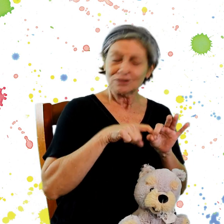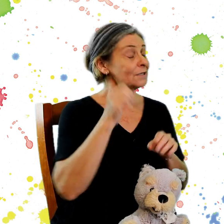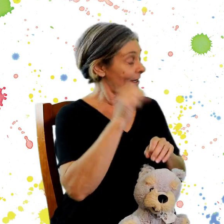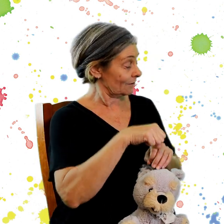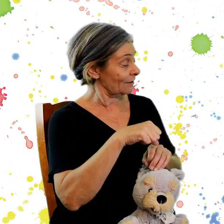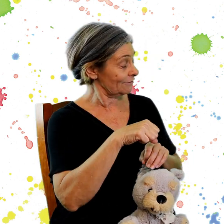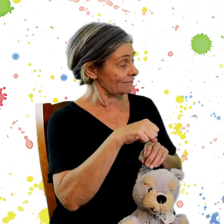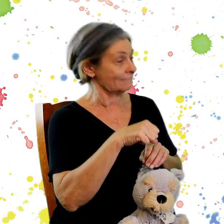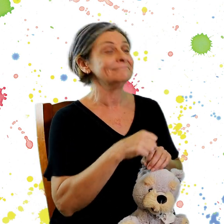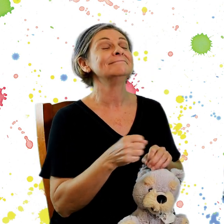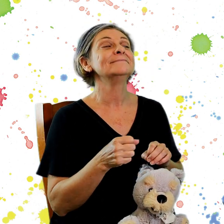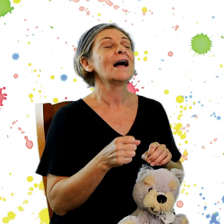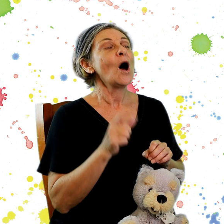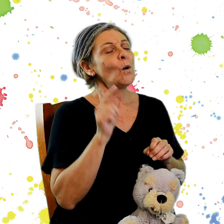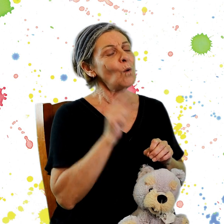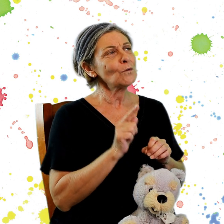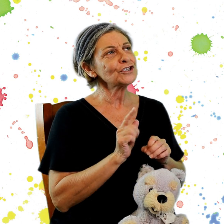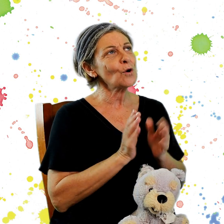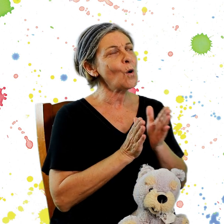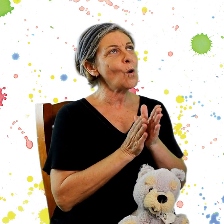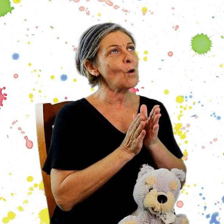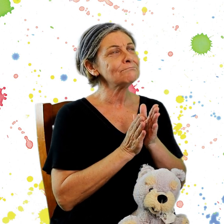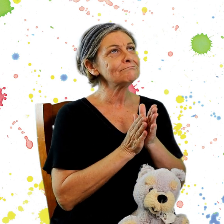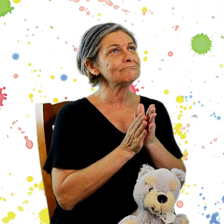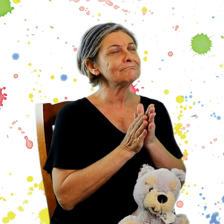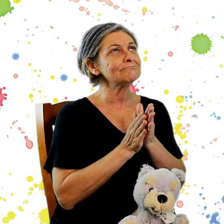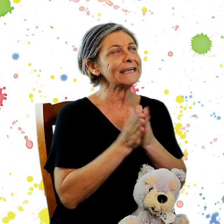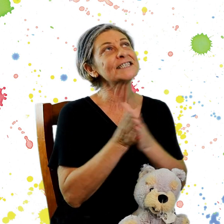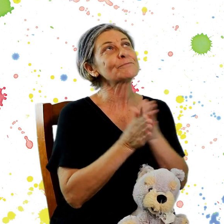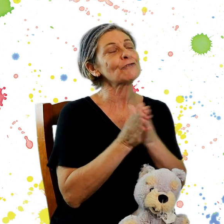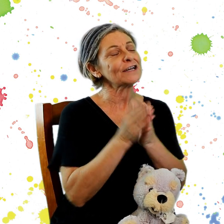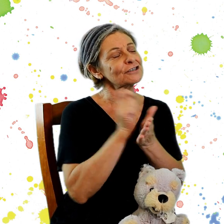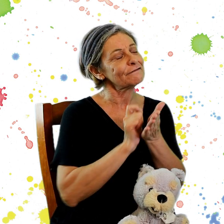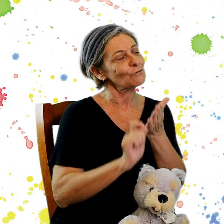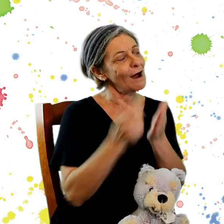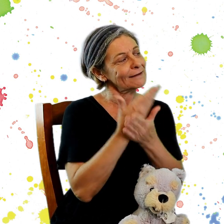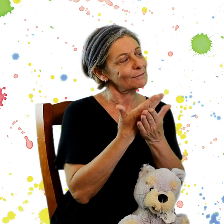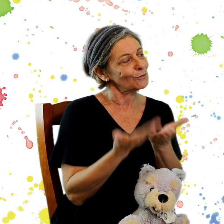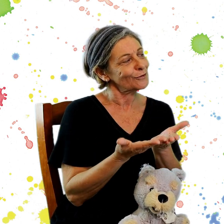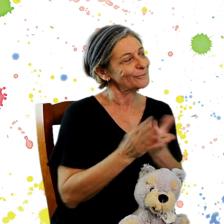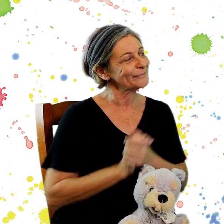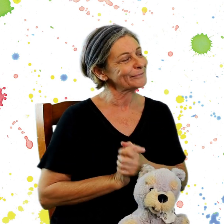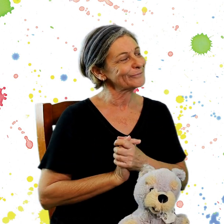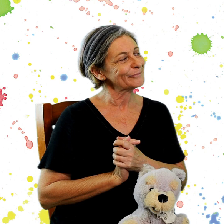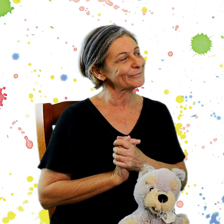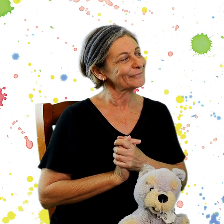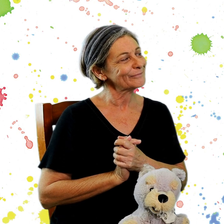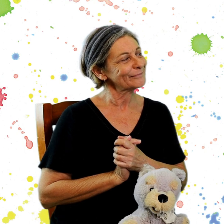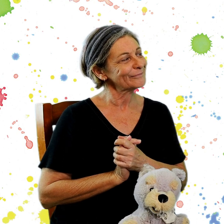Yes, I do. Yes. What was your inspiration for writing the book? Well, actually,